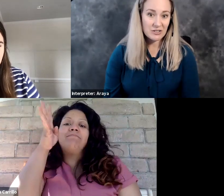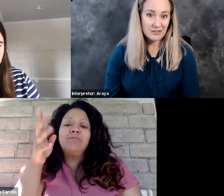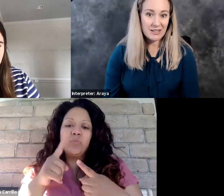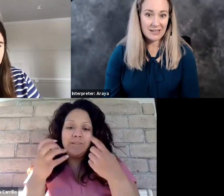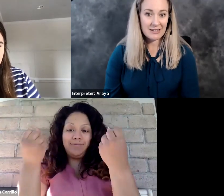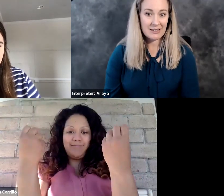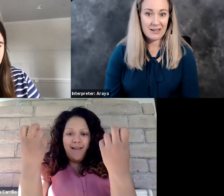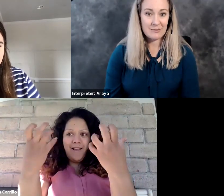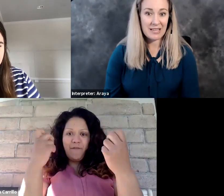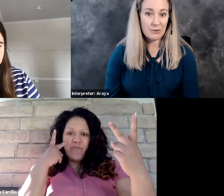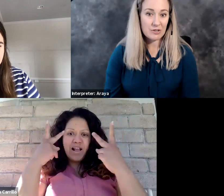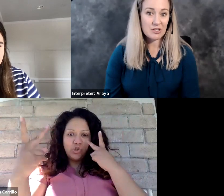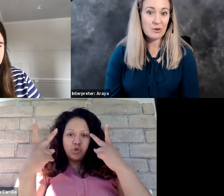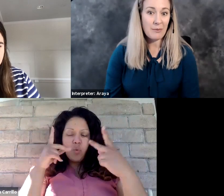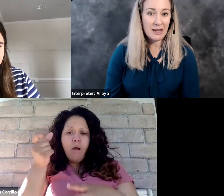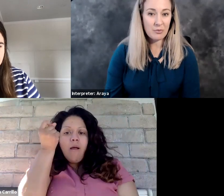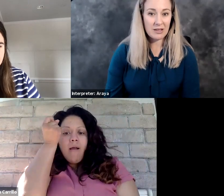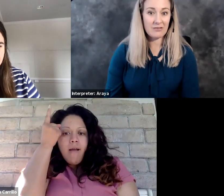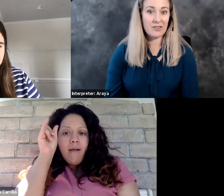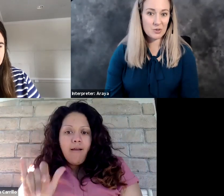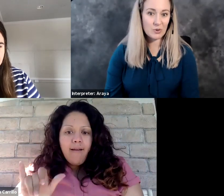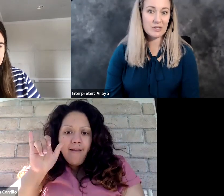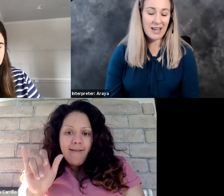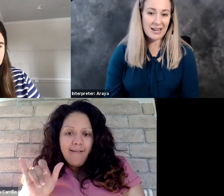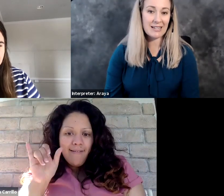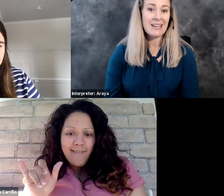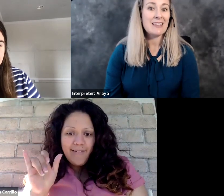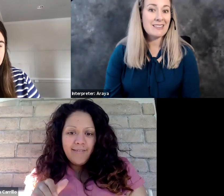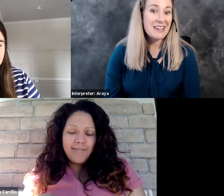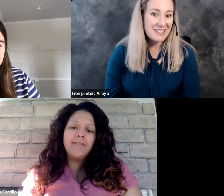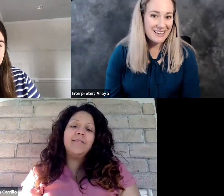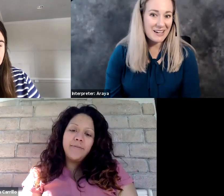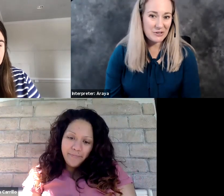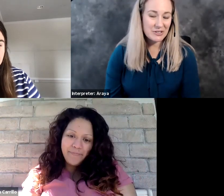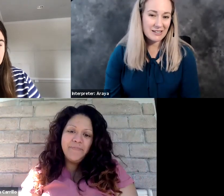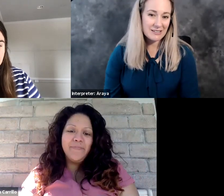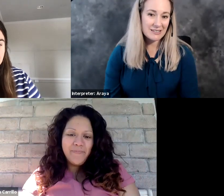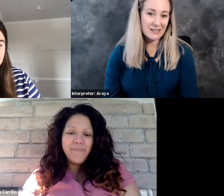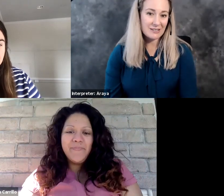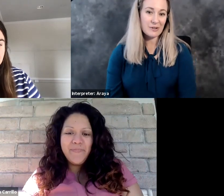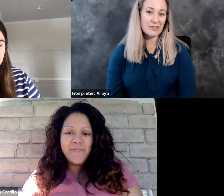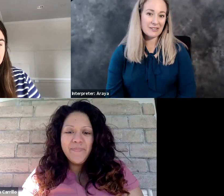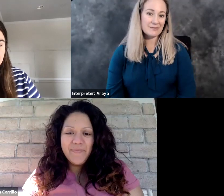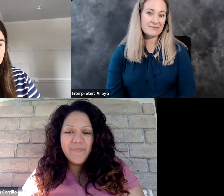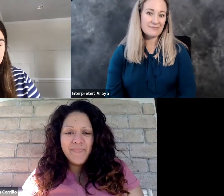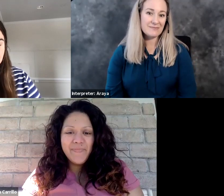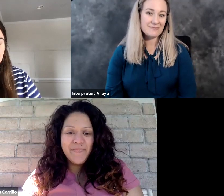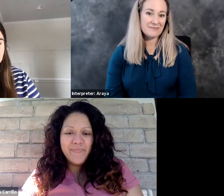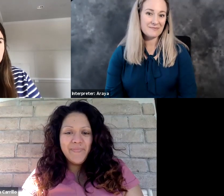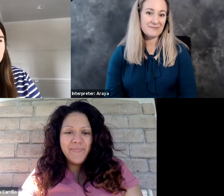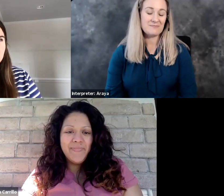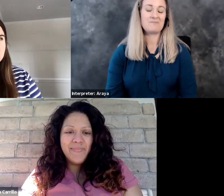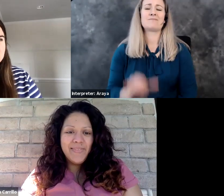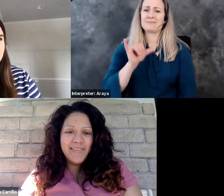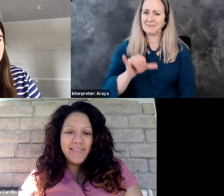gestures and, um, sign languages. So coming up with visual sign that they can then understand God's word. Hmm.